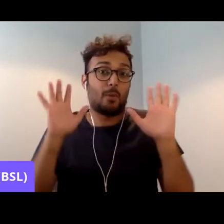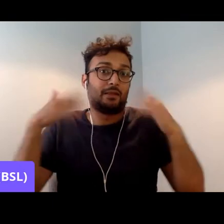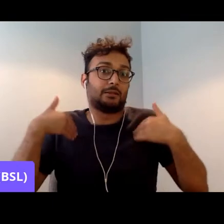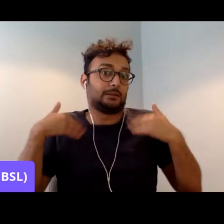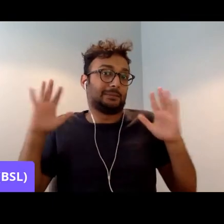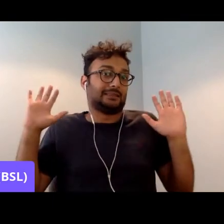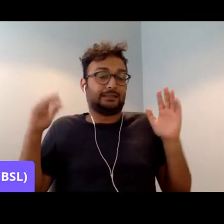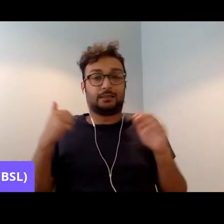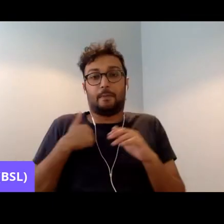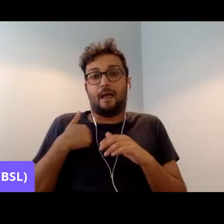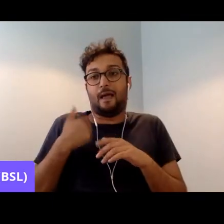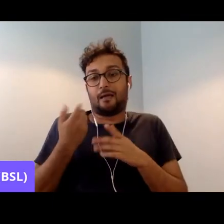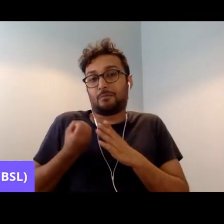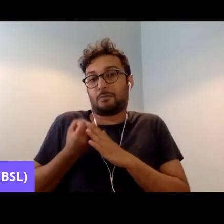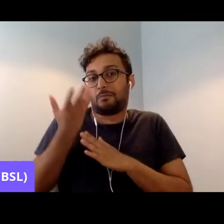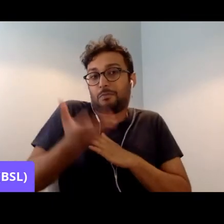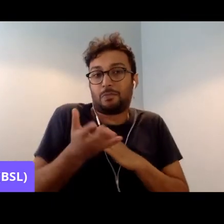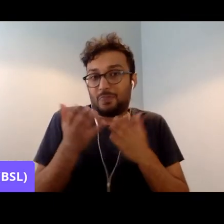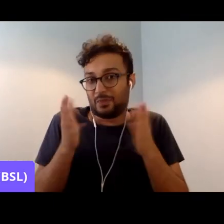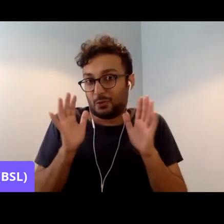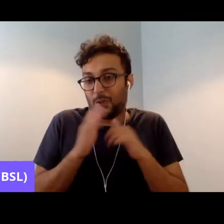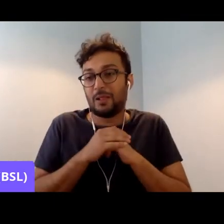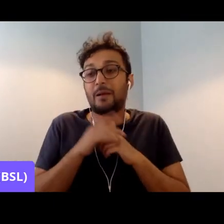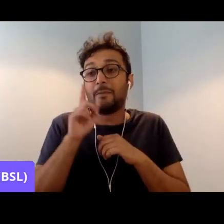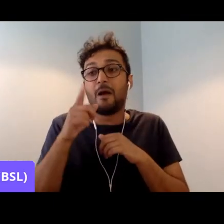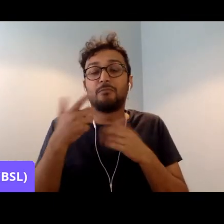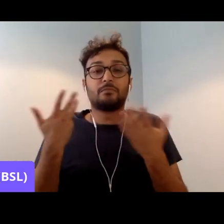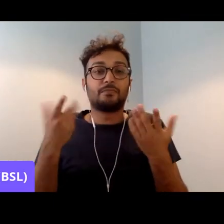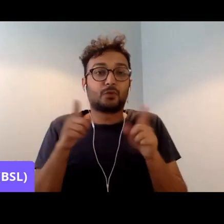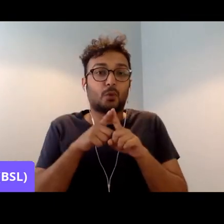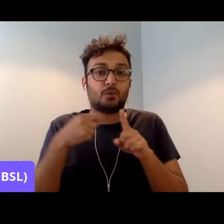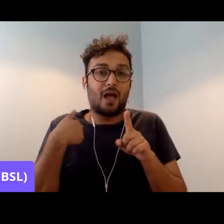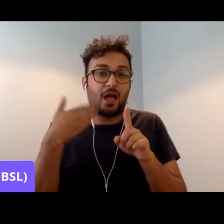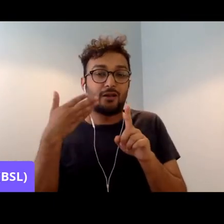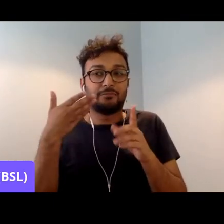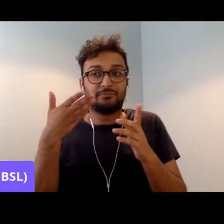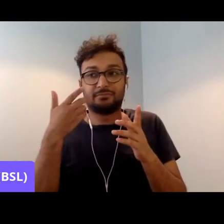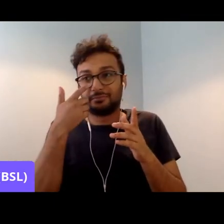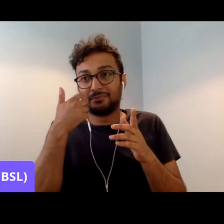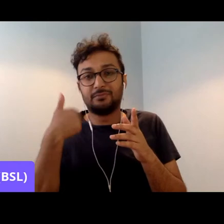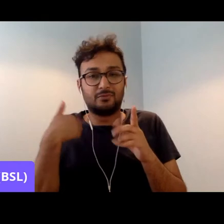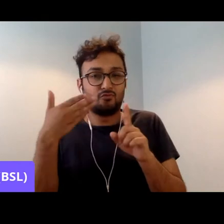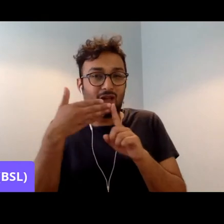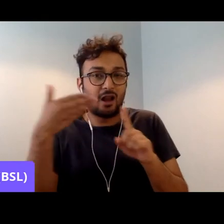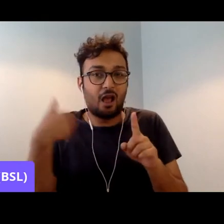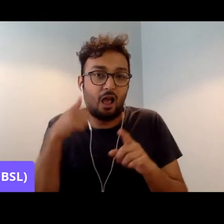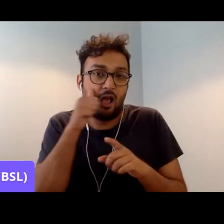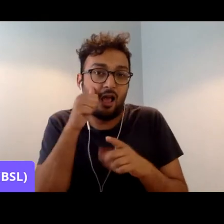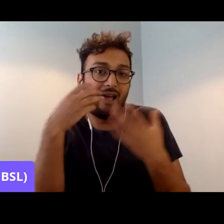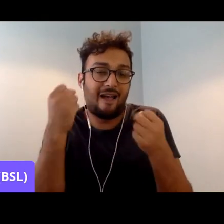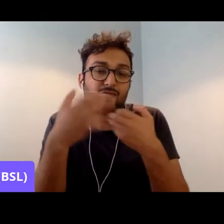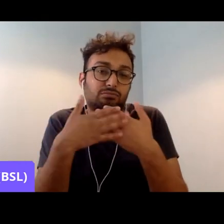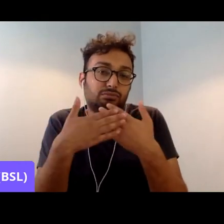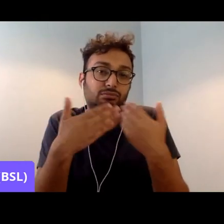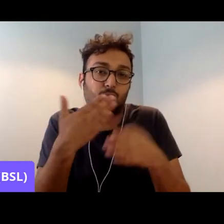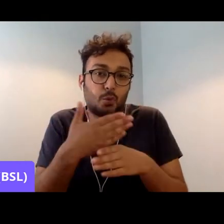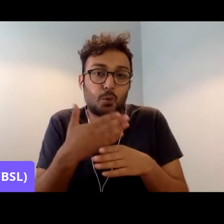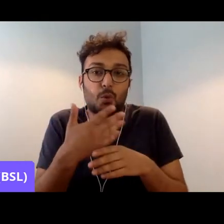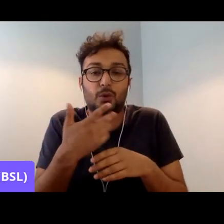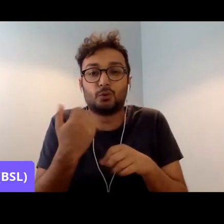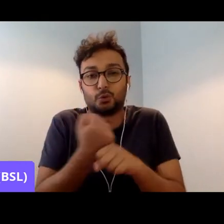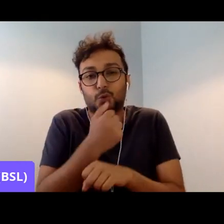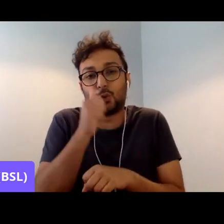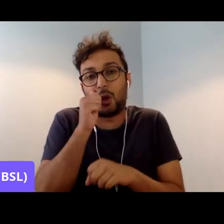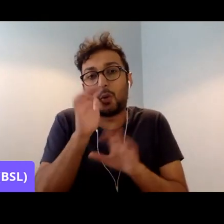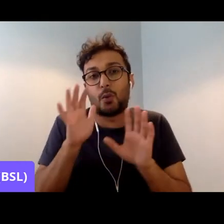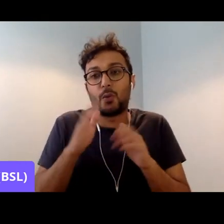adding my little bit in there, but I, I, I do recognize that as I say, there's loads of, there's still lots of work to be done and they are, you know,